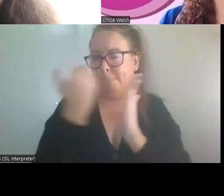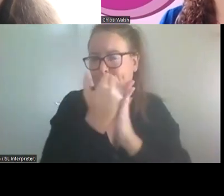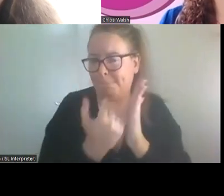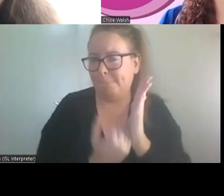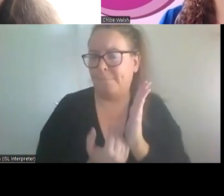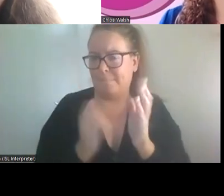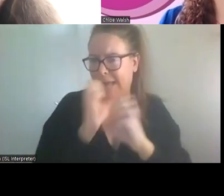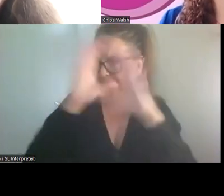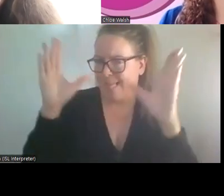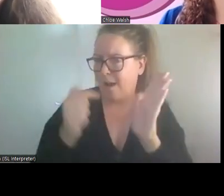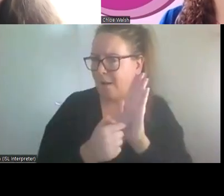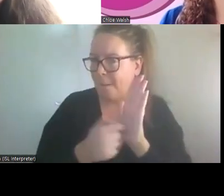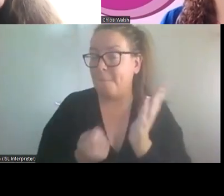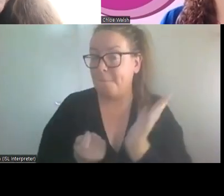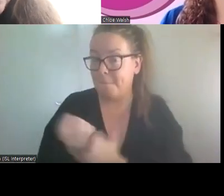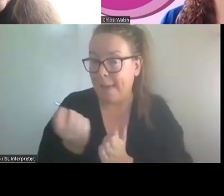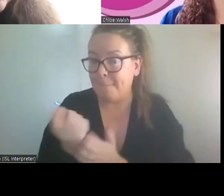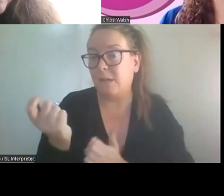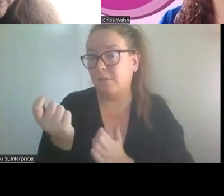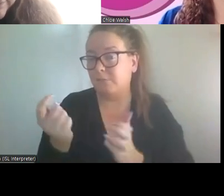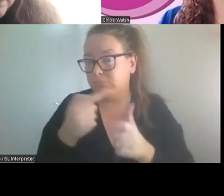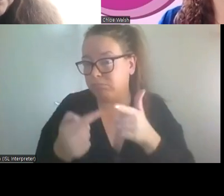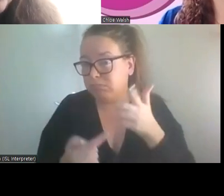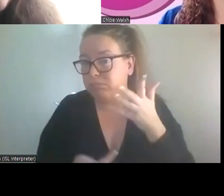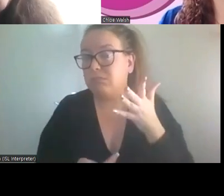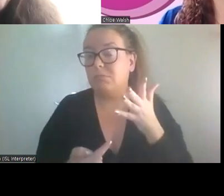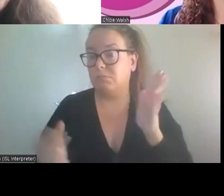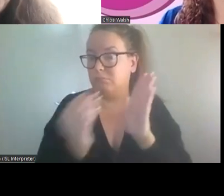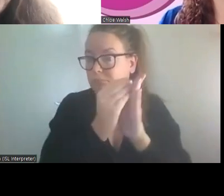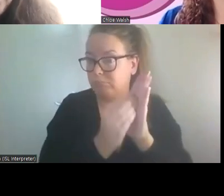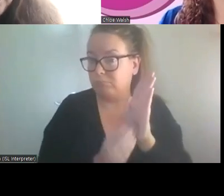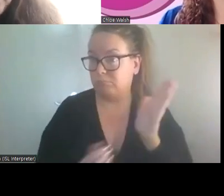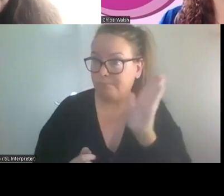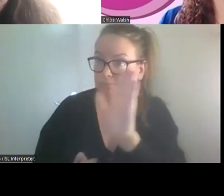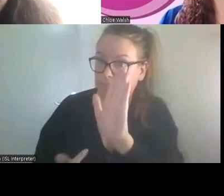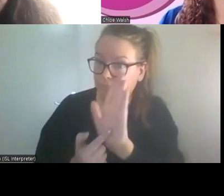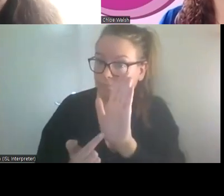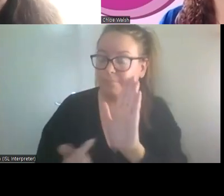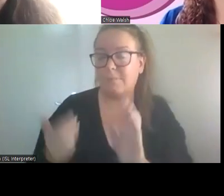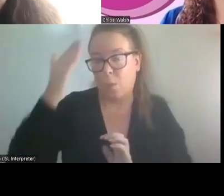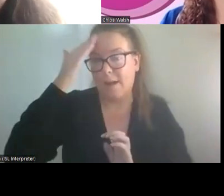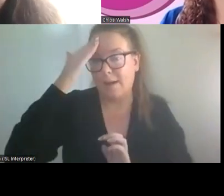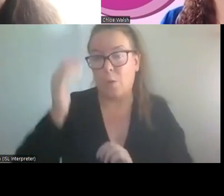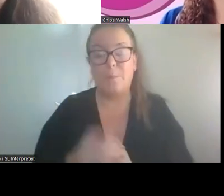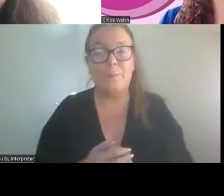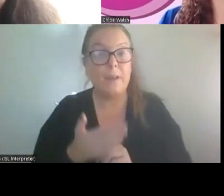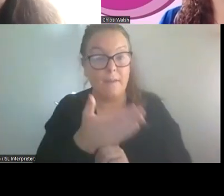transparent as possible from the outset. Okay. Okay. Fiona, do you have anything to add there on the issue of payment?